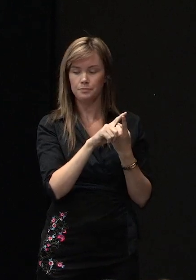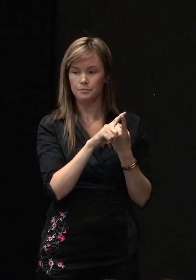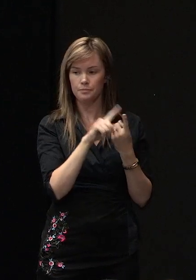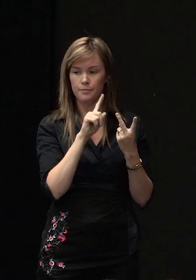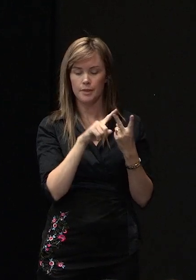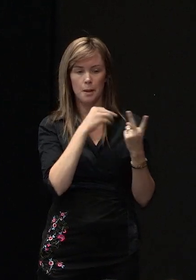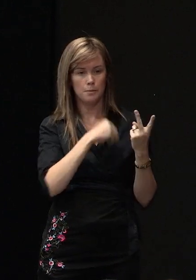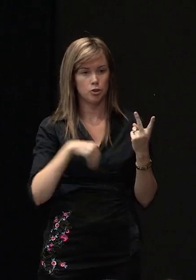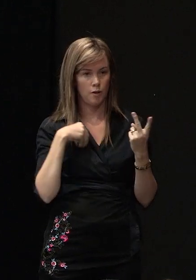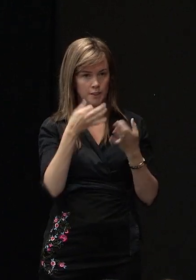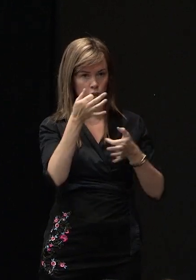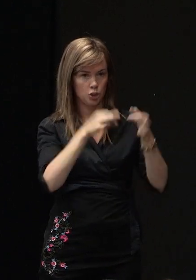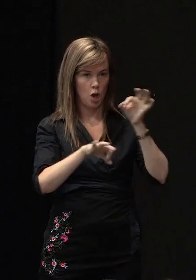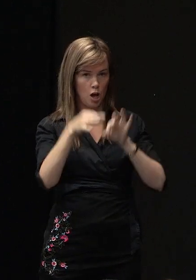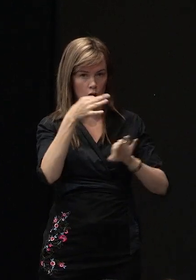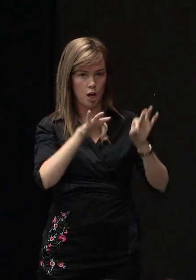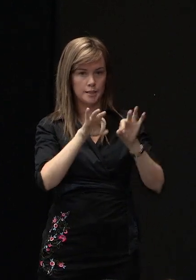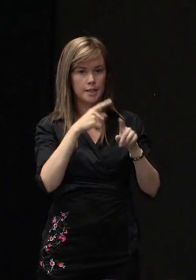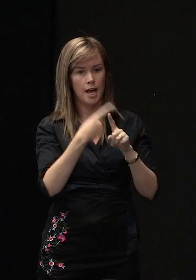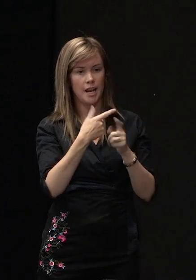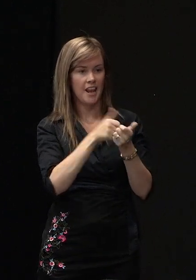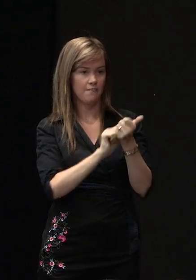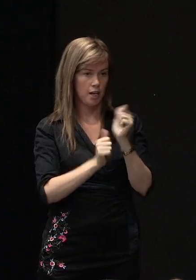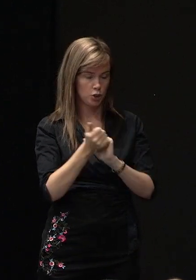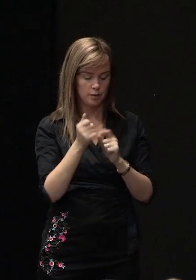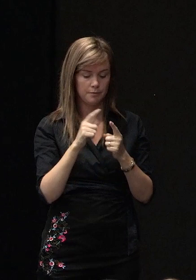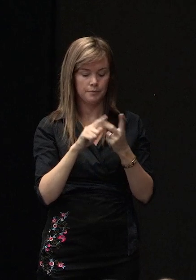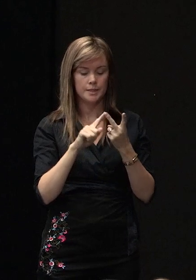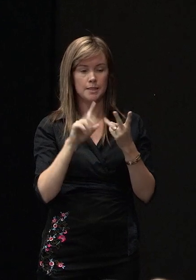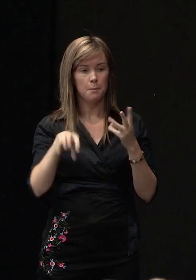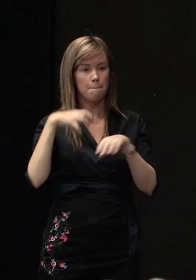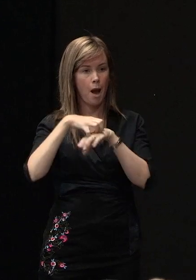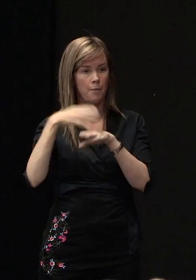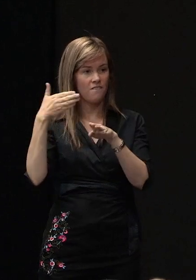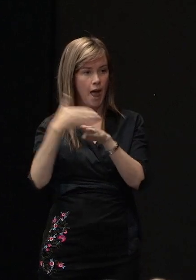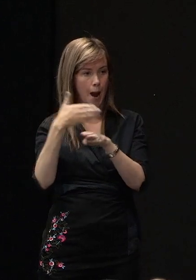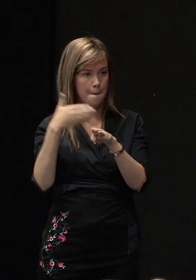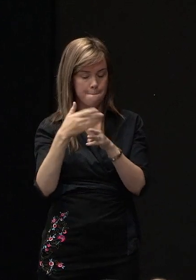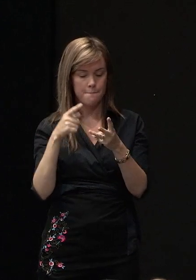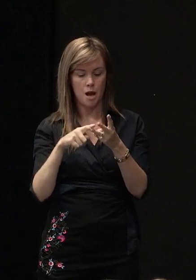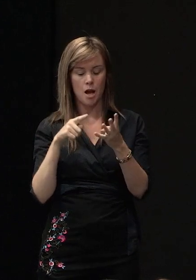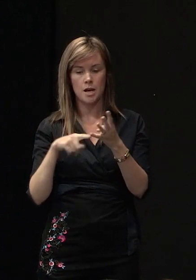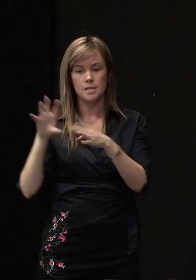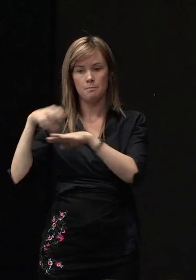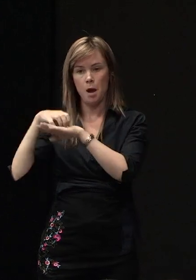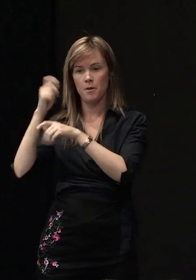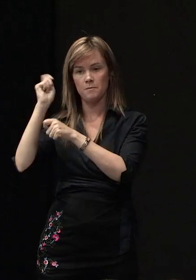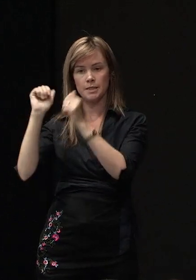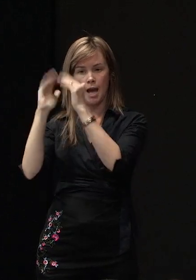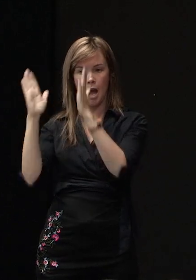Ministry of Science and Innovation, the Department of Labor and the Department of Building and Housing.